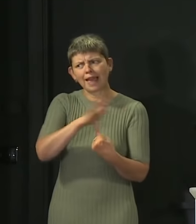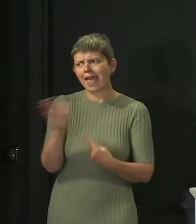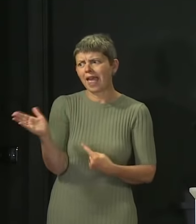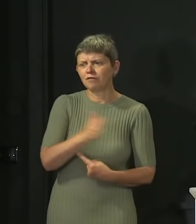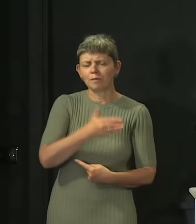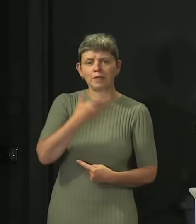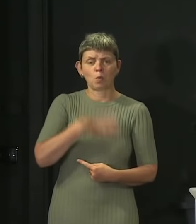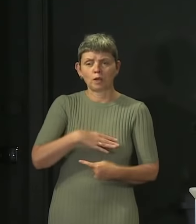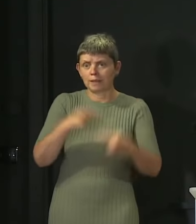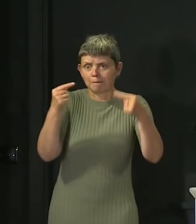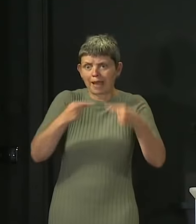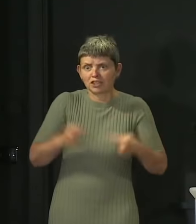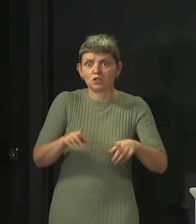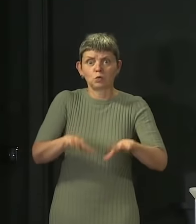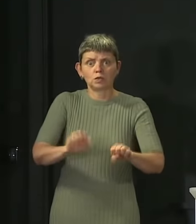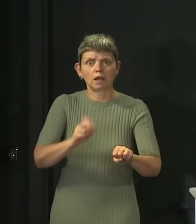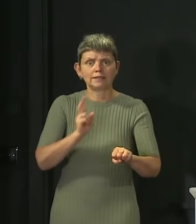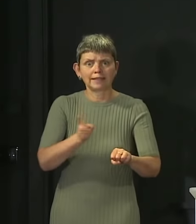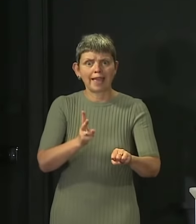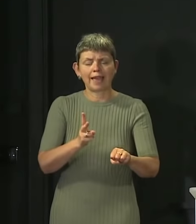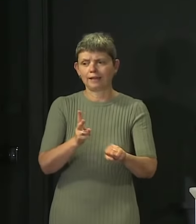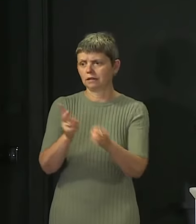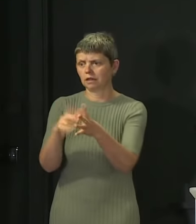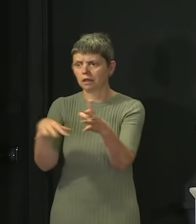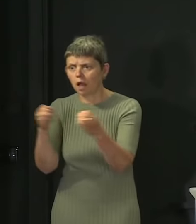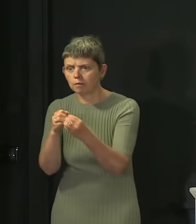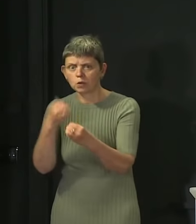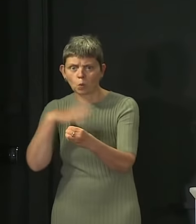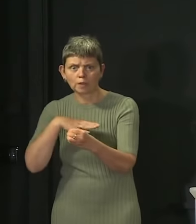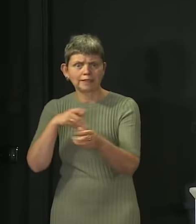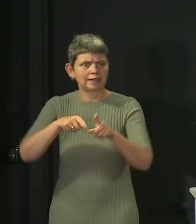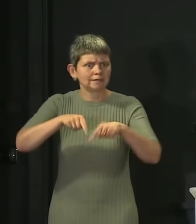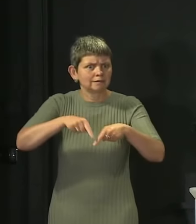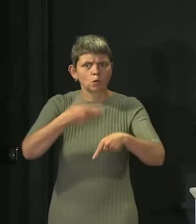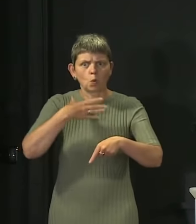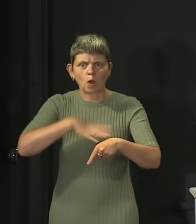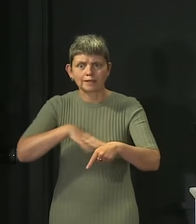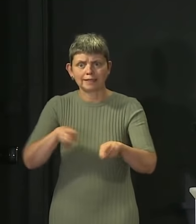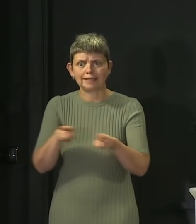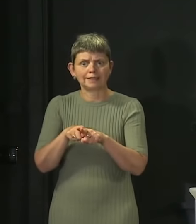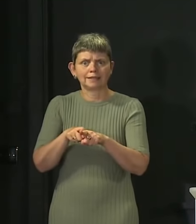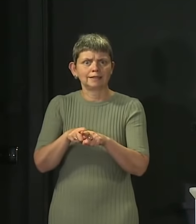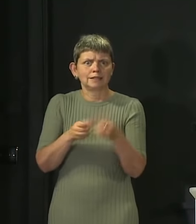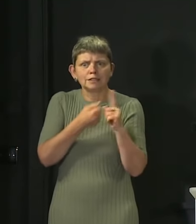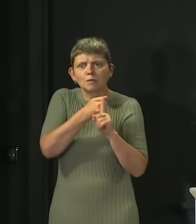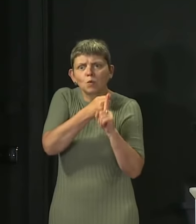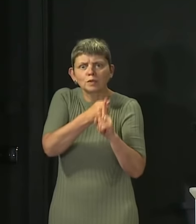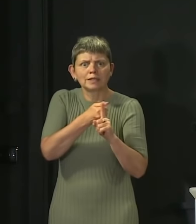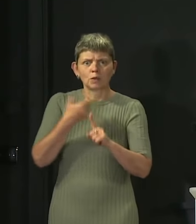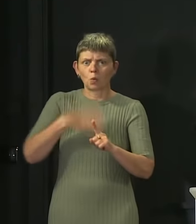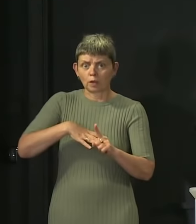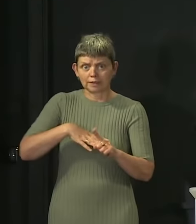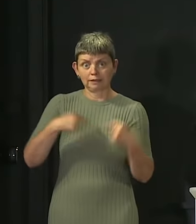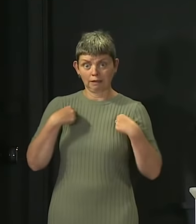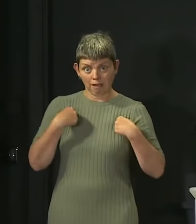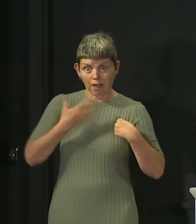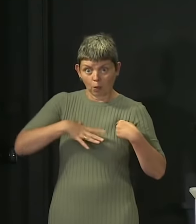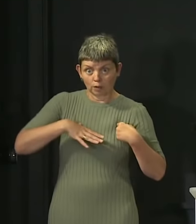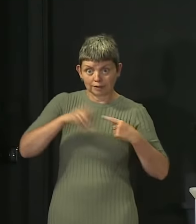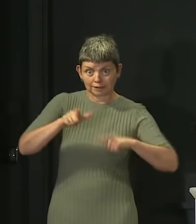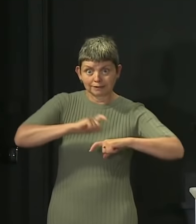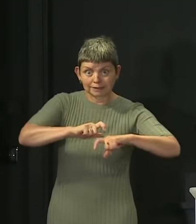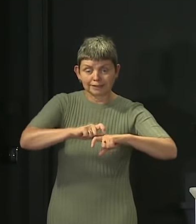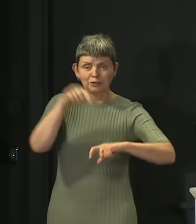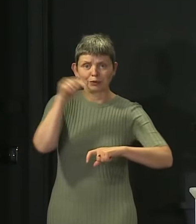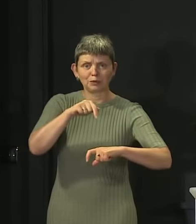back again. Clubs wanted that, fans want that, players want that. I want that to continue. But if we don't have the